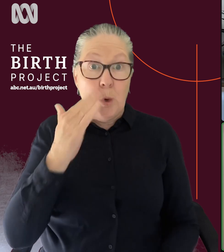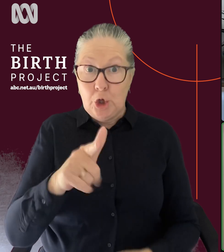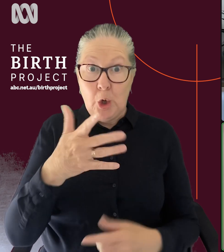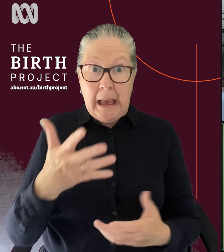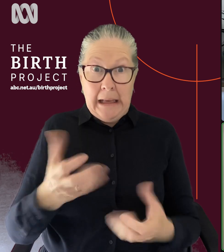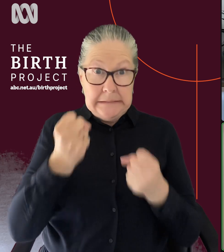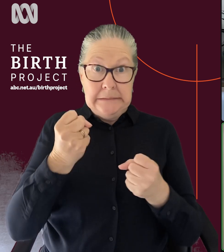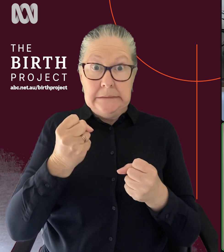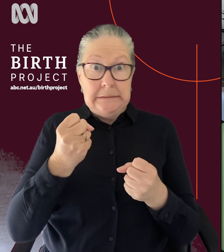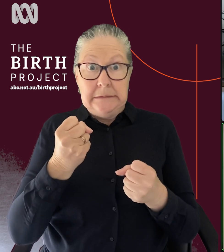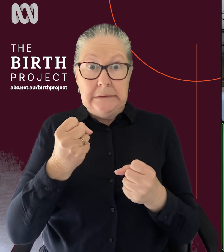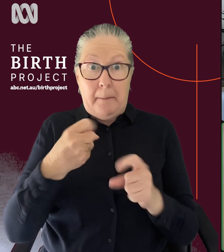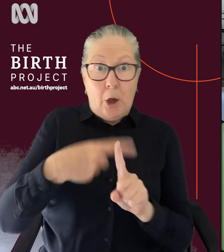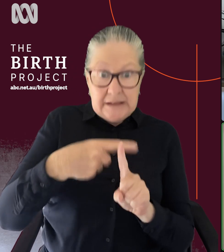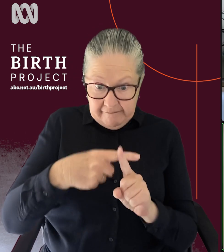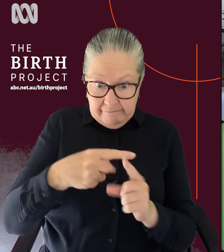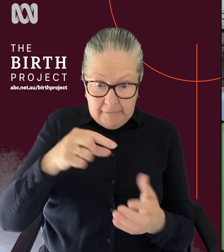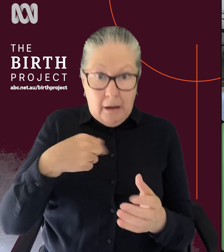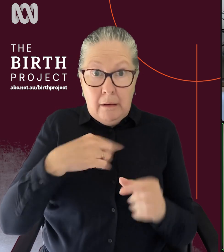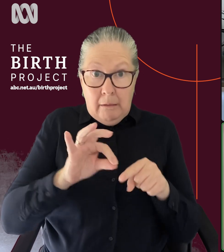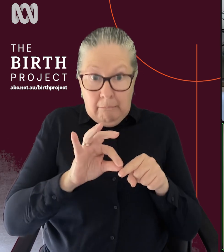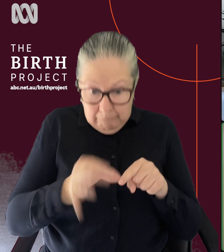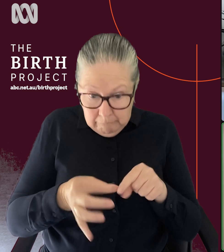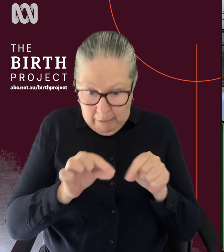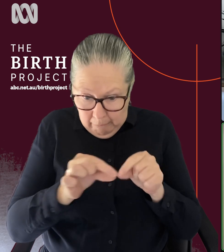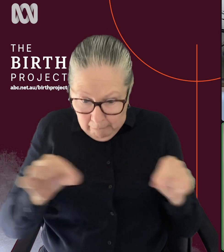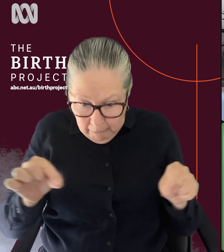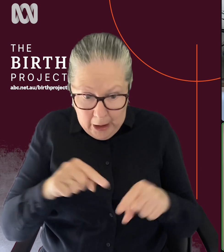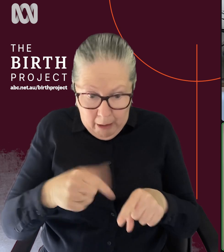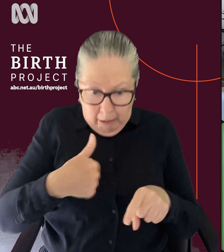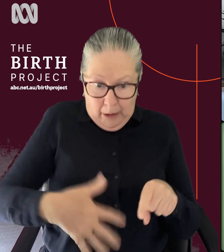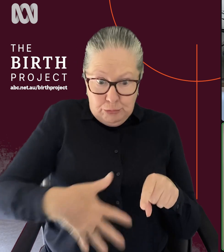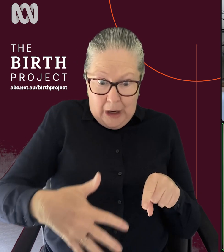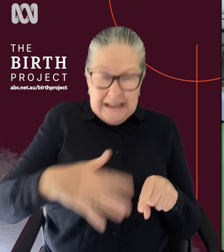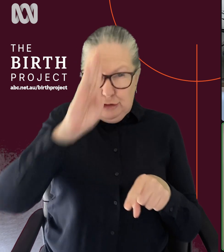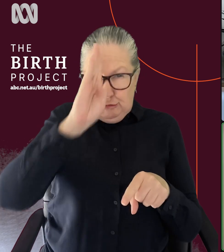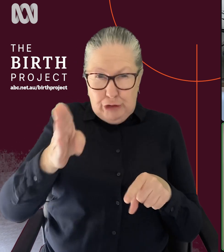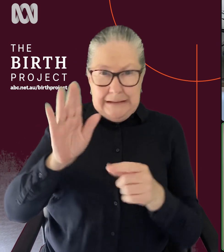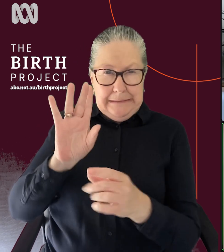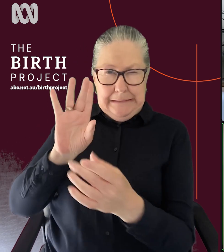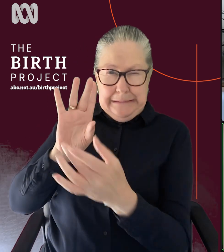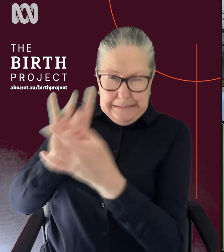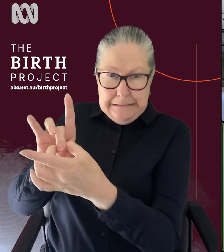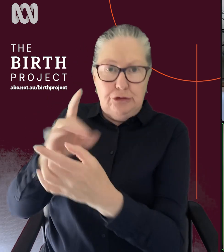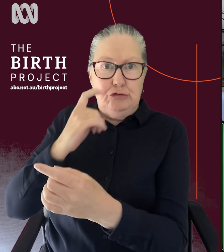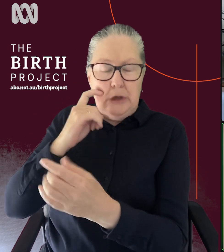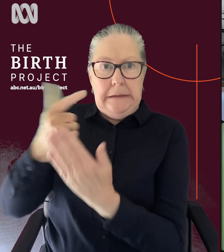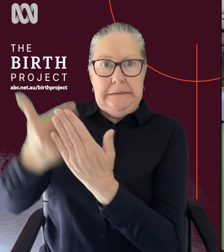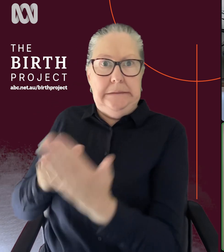pregnancy test, so as soon as you pee on the stick, you need to call to try and get into one of these programs. And it just depends how many other